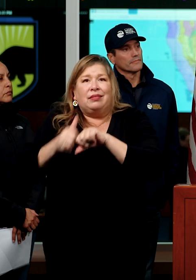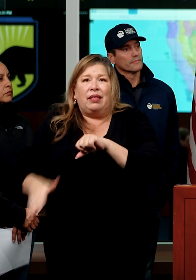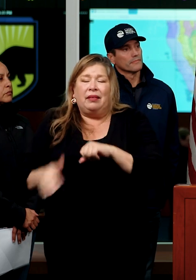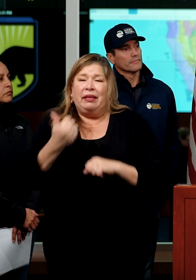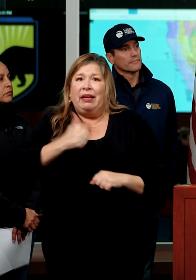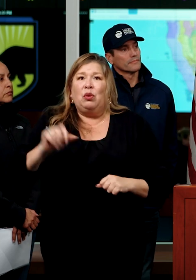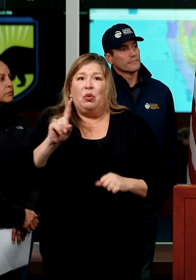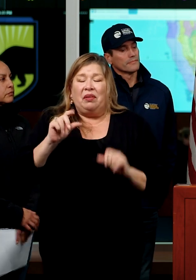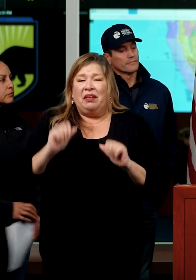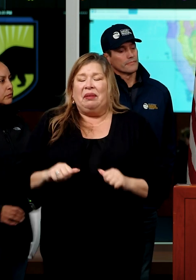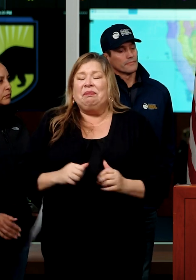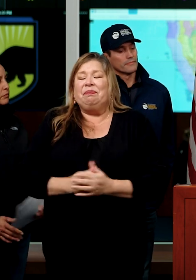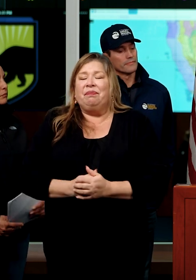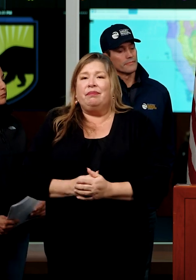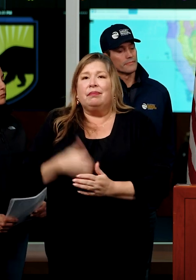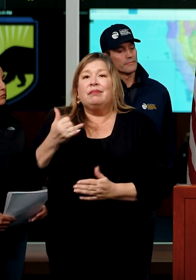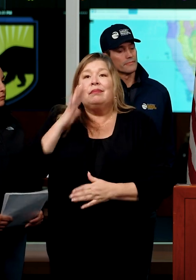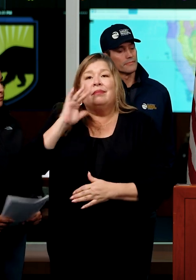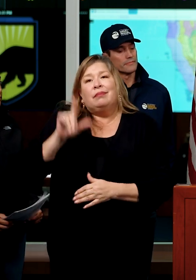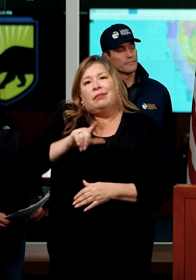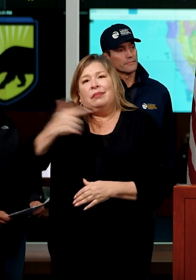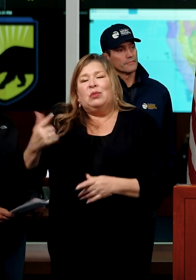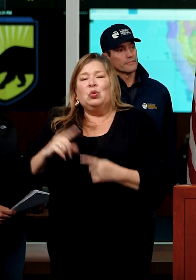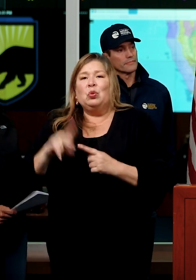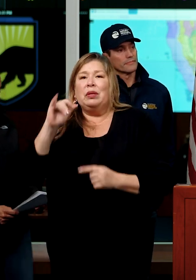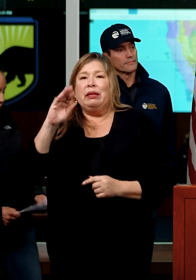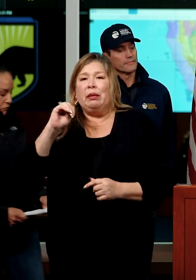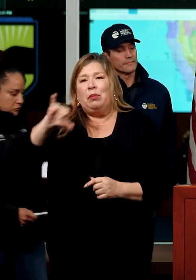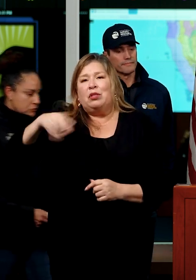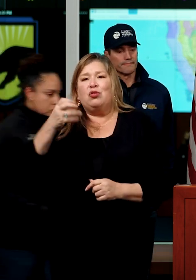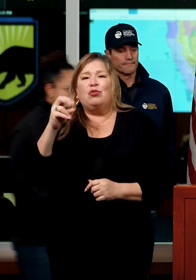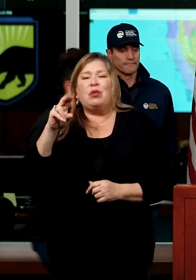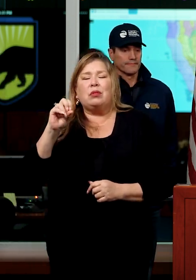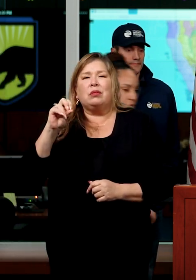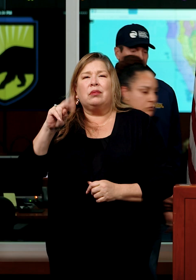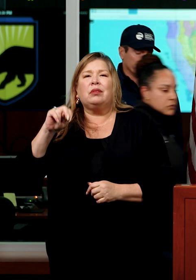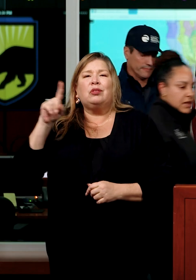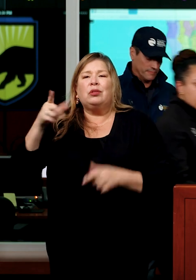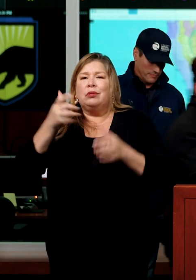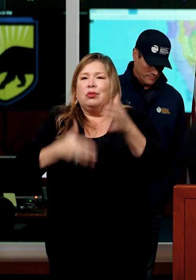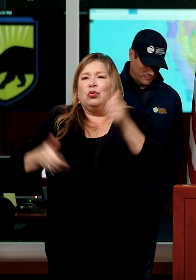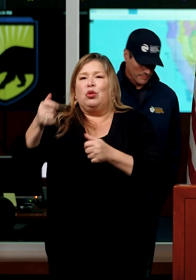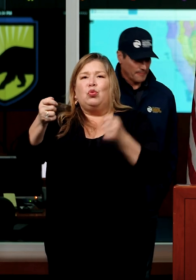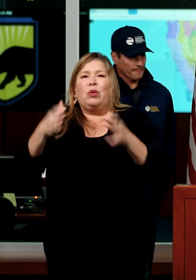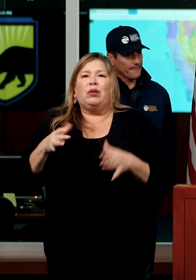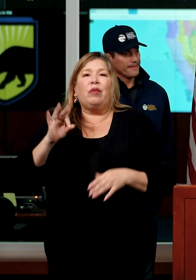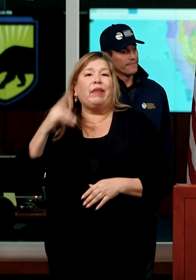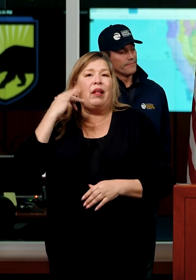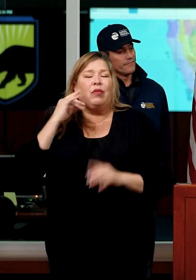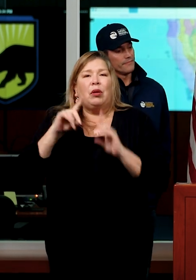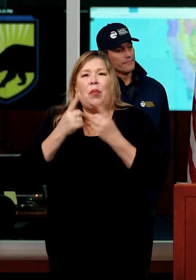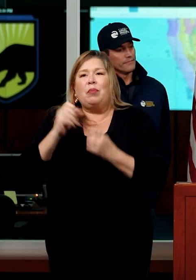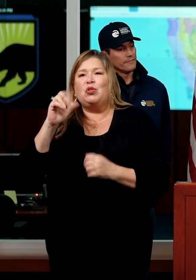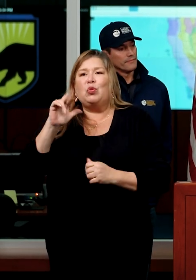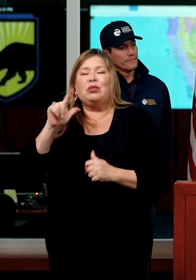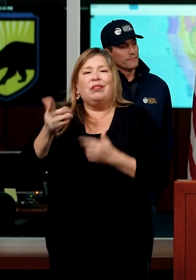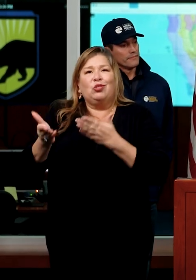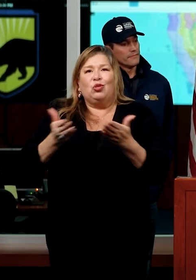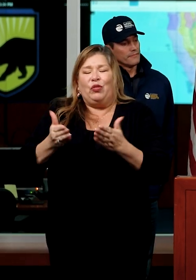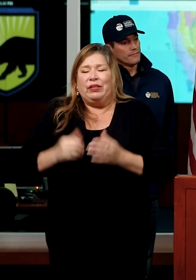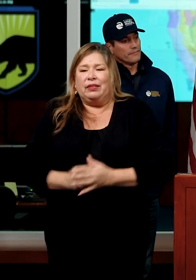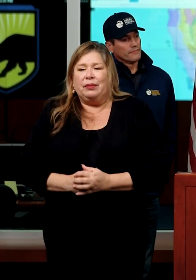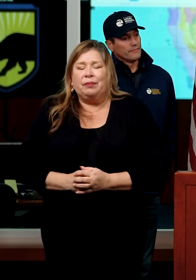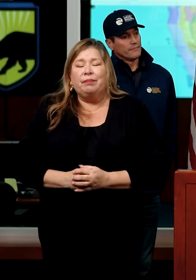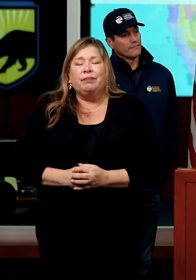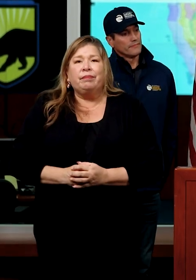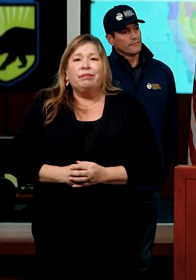And with that, I'll be followed by Kim Johnson, the Director of Social Services. Thank you, General. The California